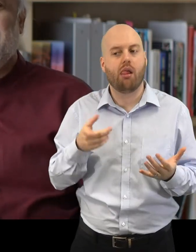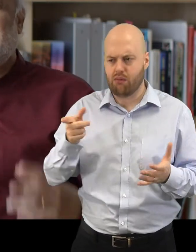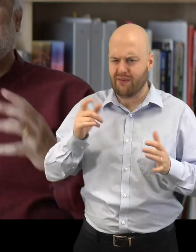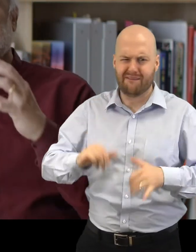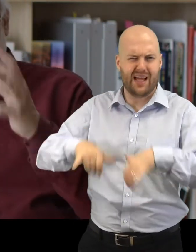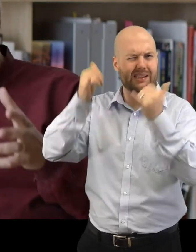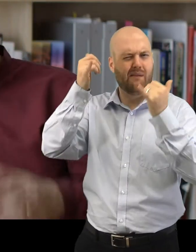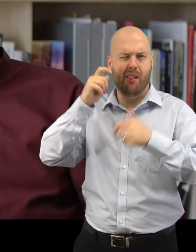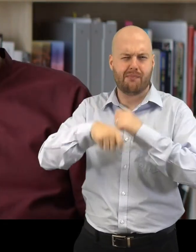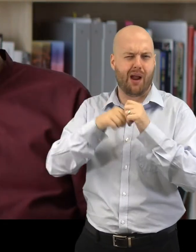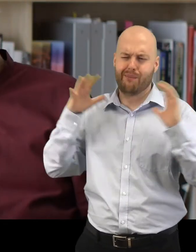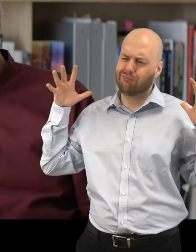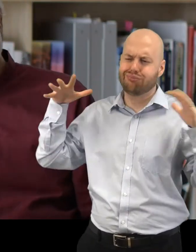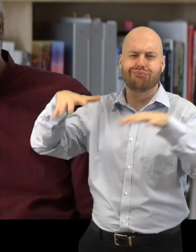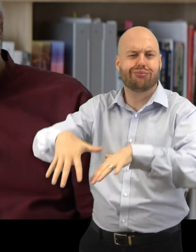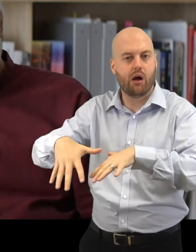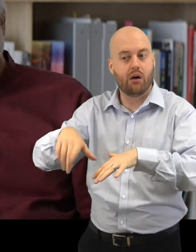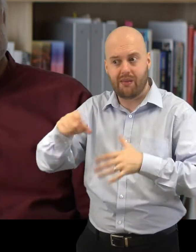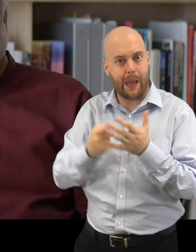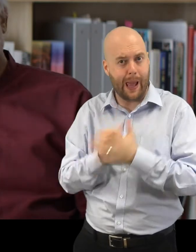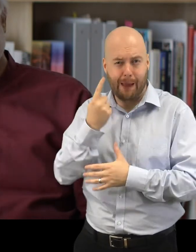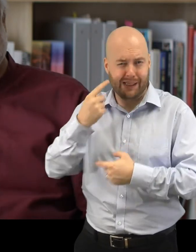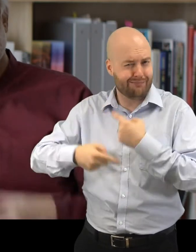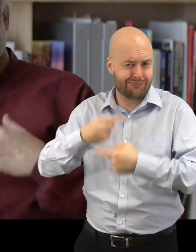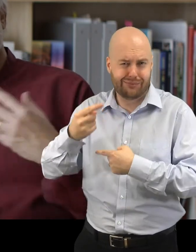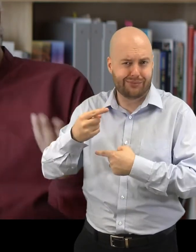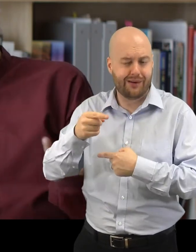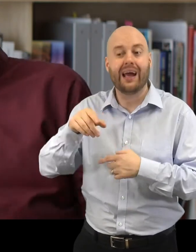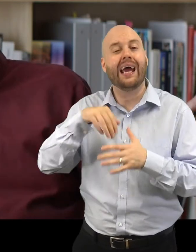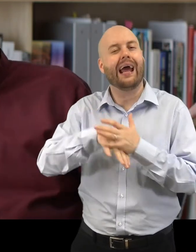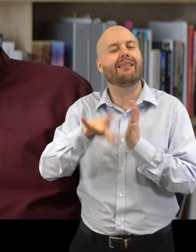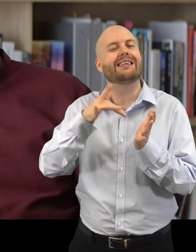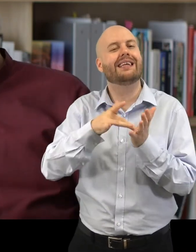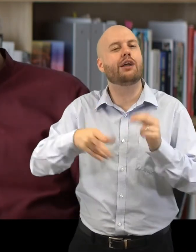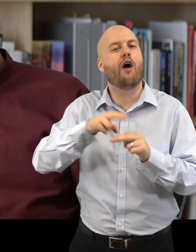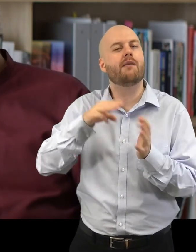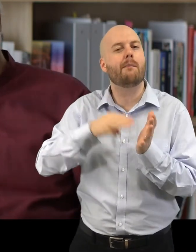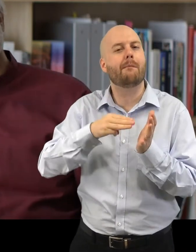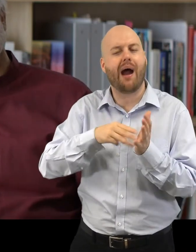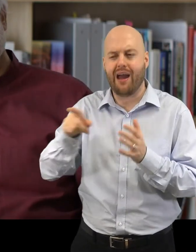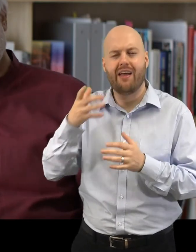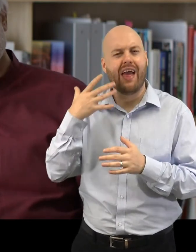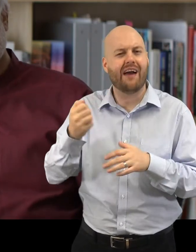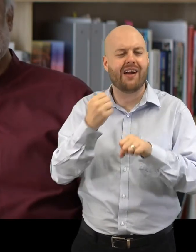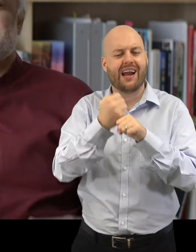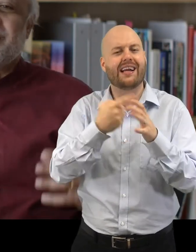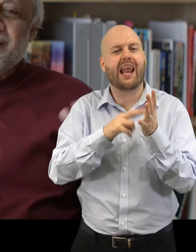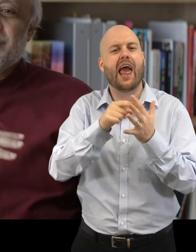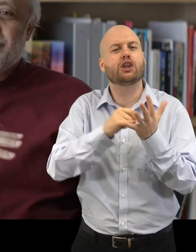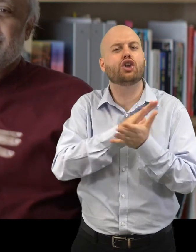become the spectacle of the city and these happen periodically. In the city of Mumbai, I think the most important one is the Ganesh